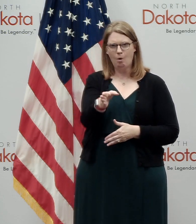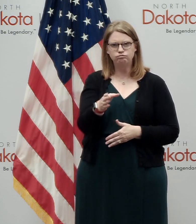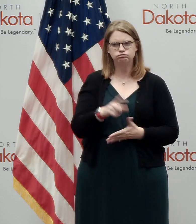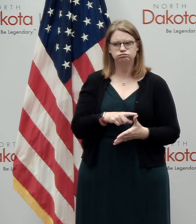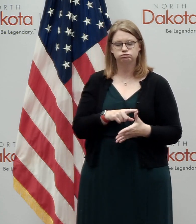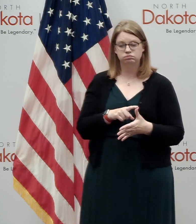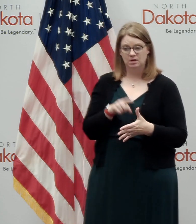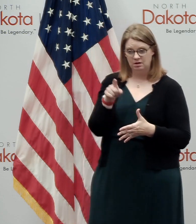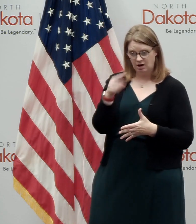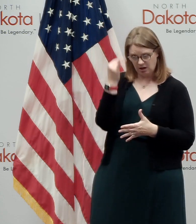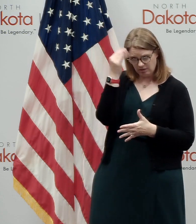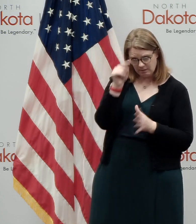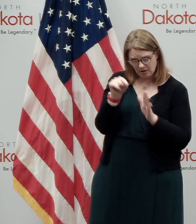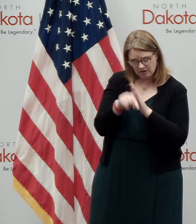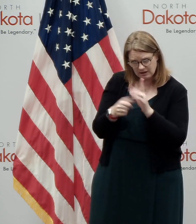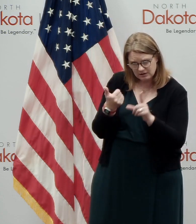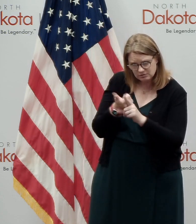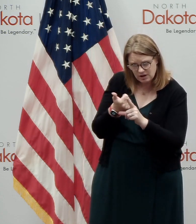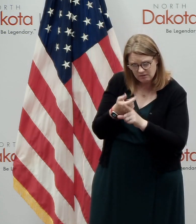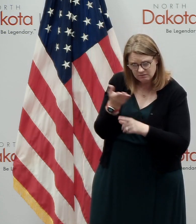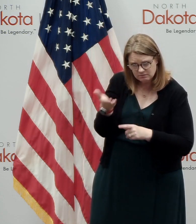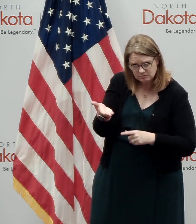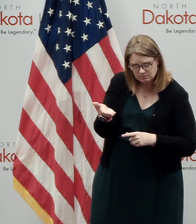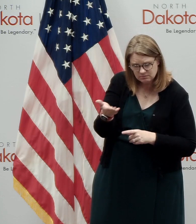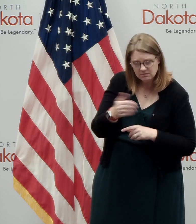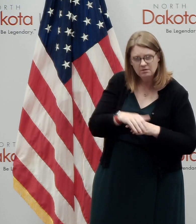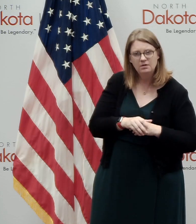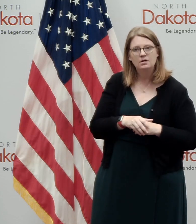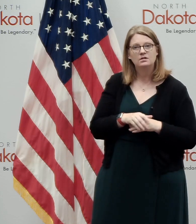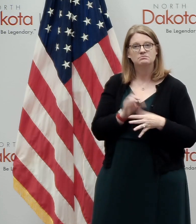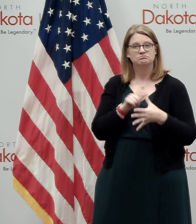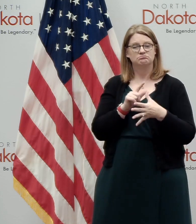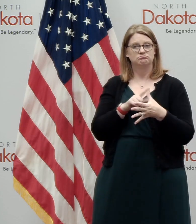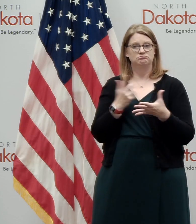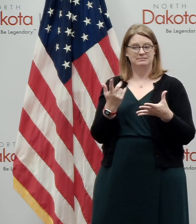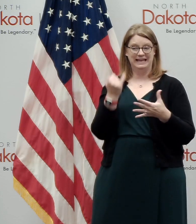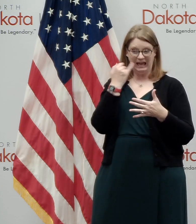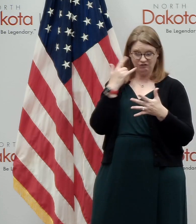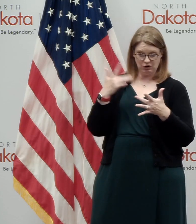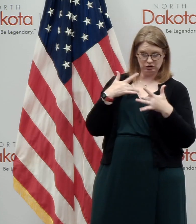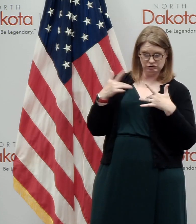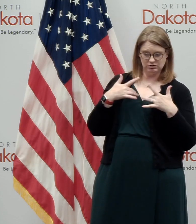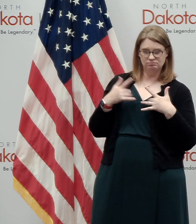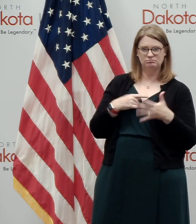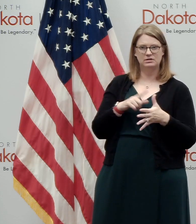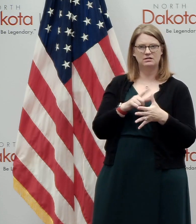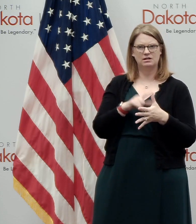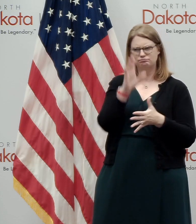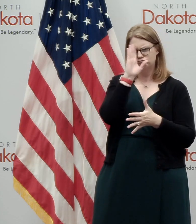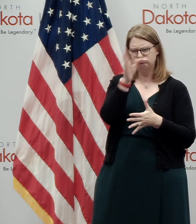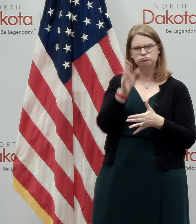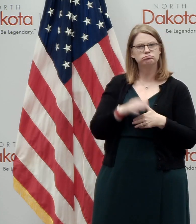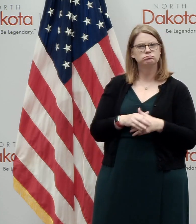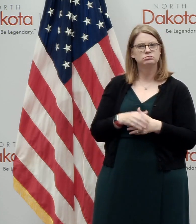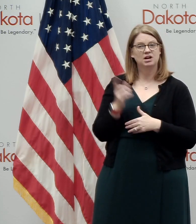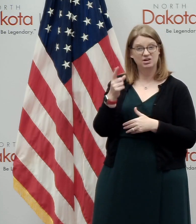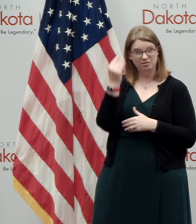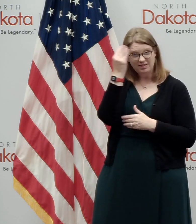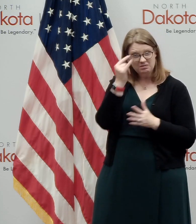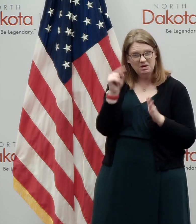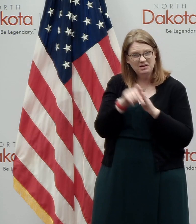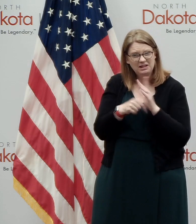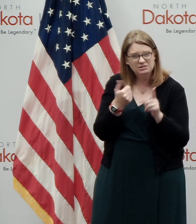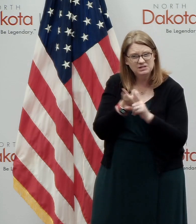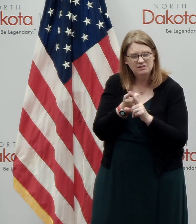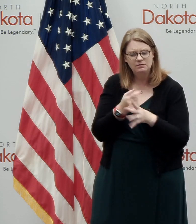and expose that, that hidden thought. So just number one, if you're concerned about someone, just ask them, are you thinking about suicide? Number